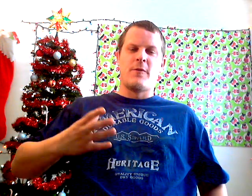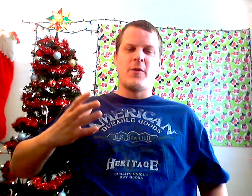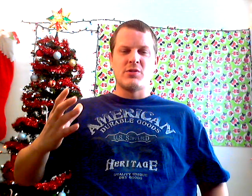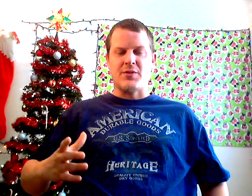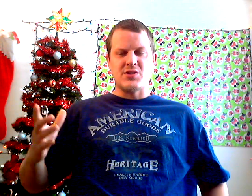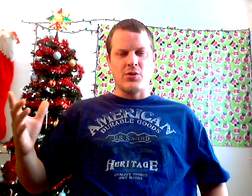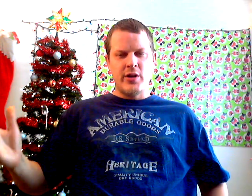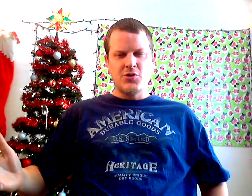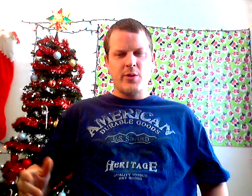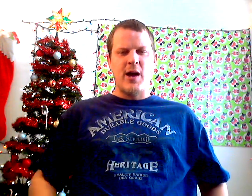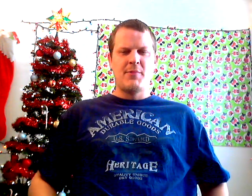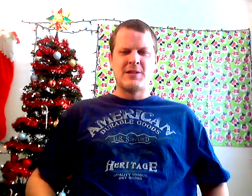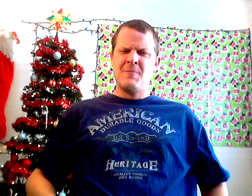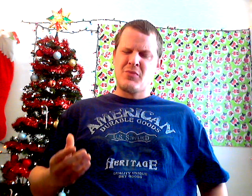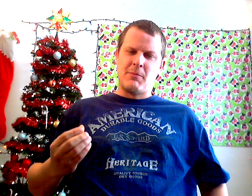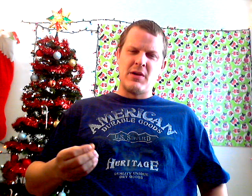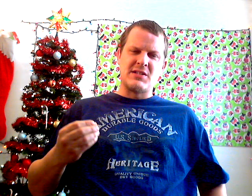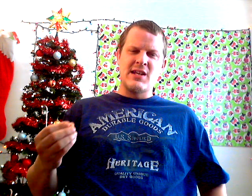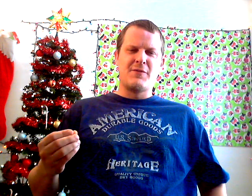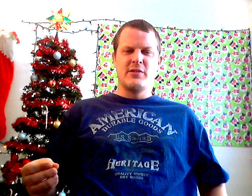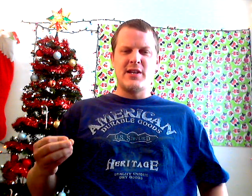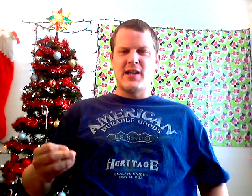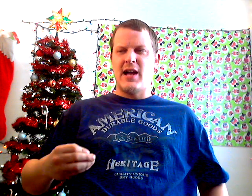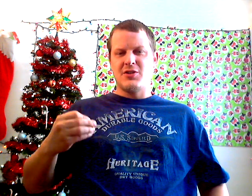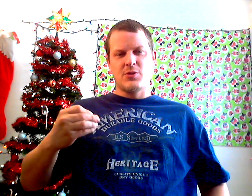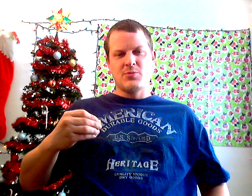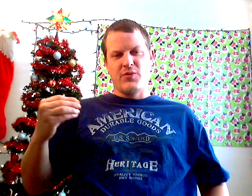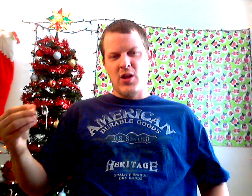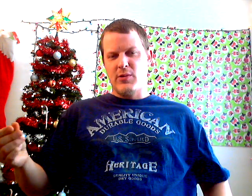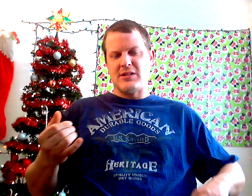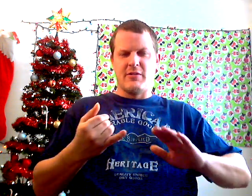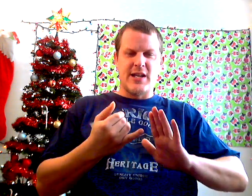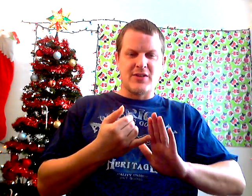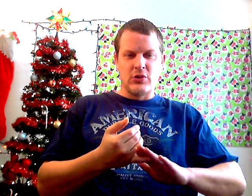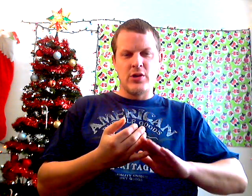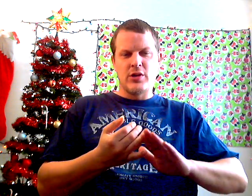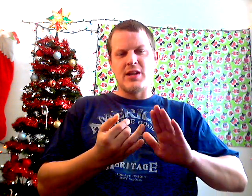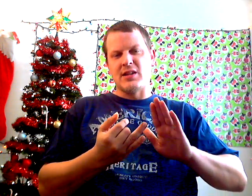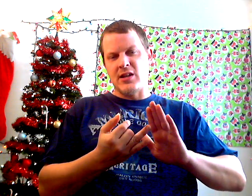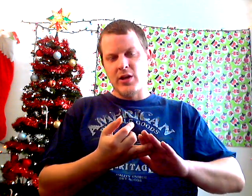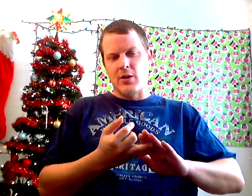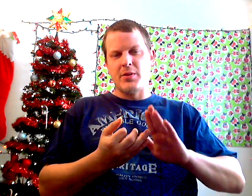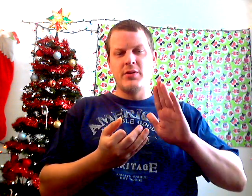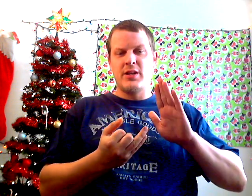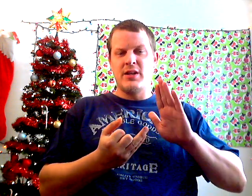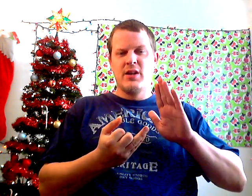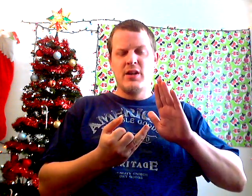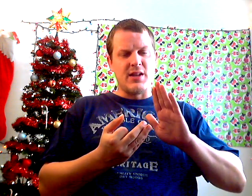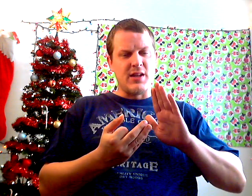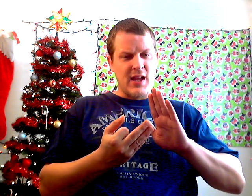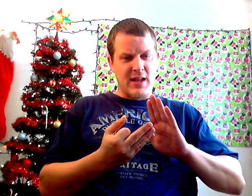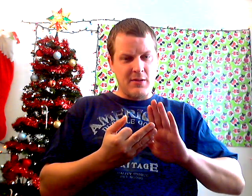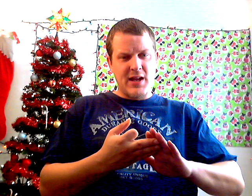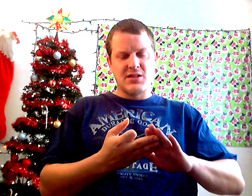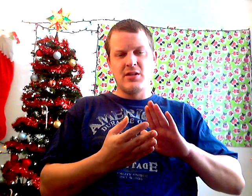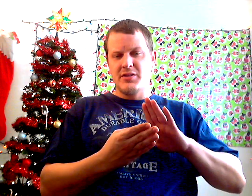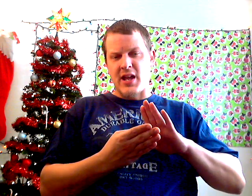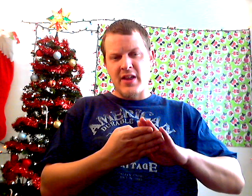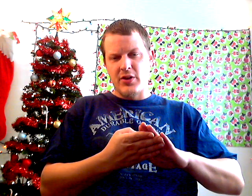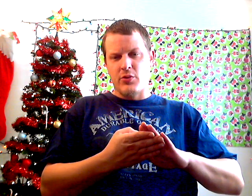Perfect was having his own injury problem. But he's definitely a guy, in terms of all-around talent, he had the look, he had the in-ring ability, he had the mic skills, he had the